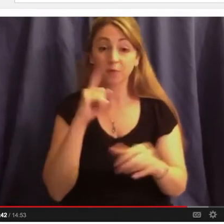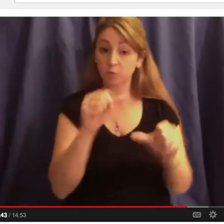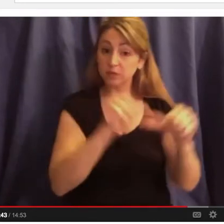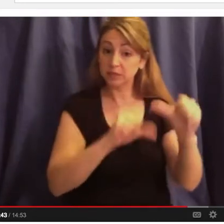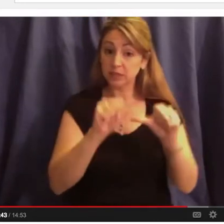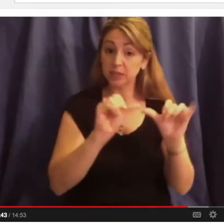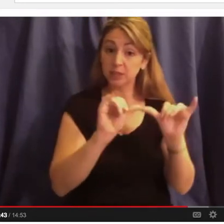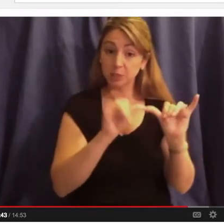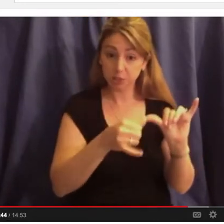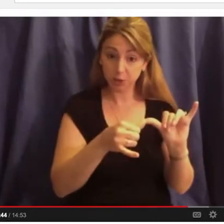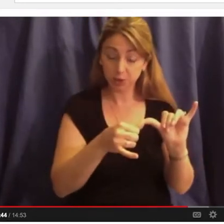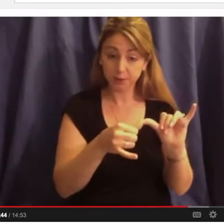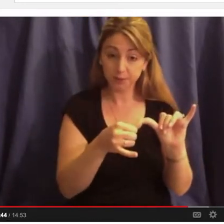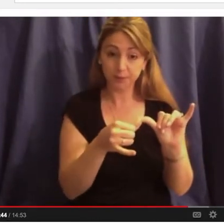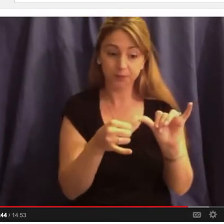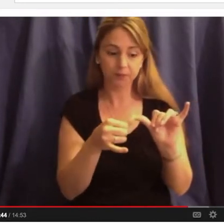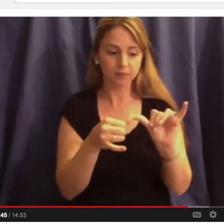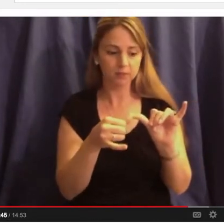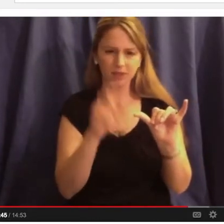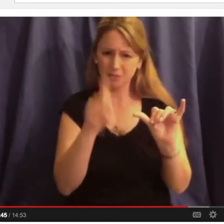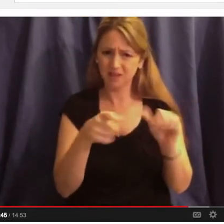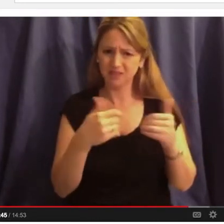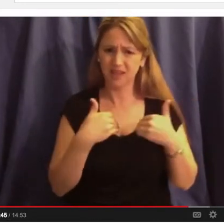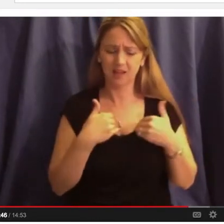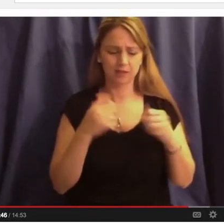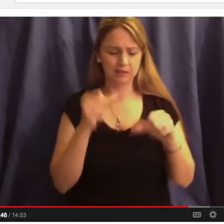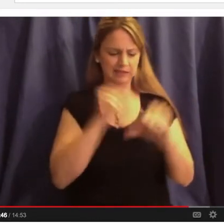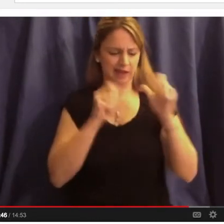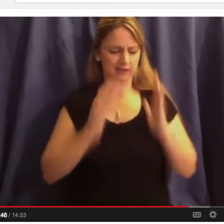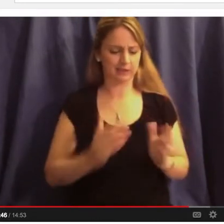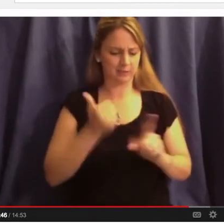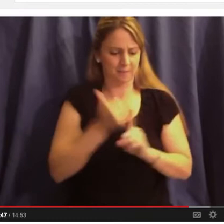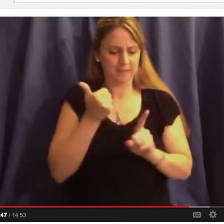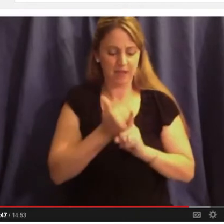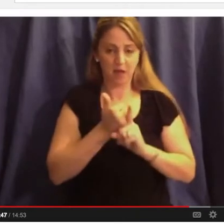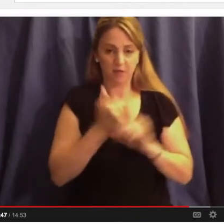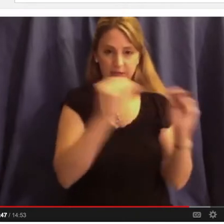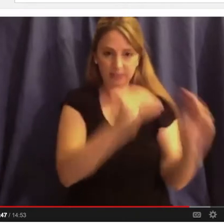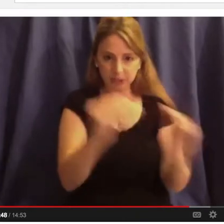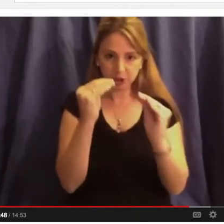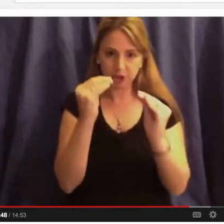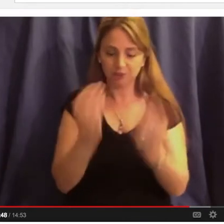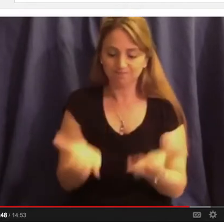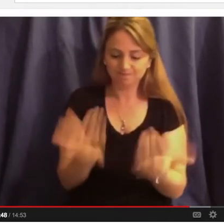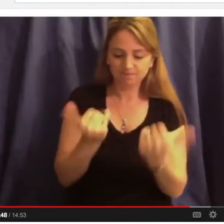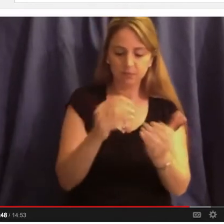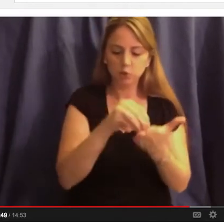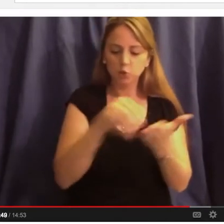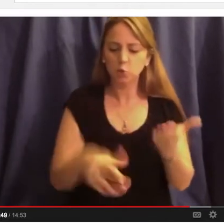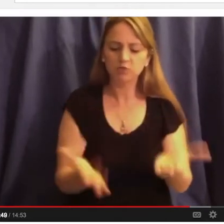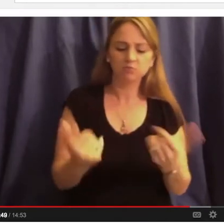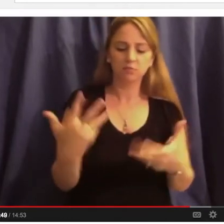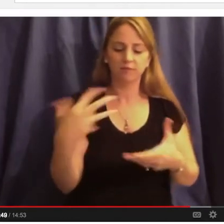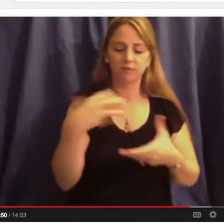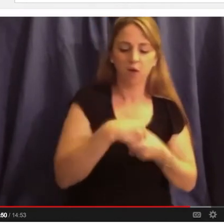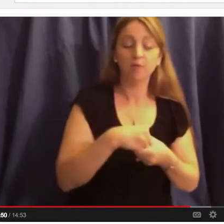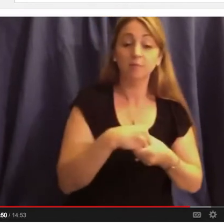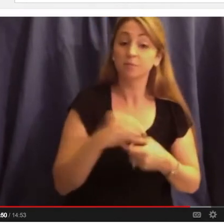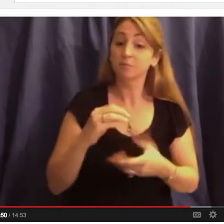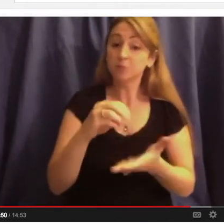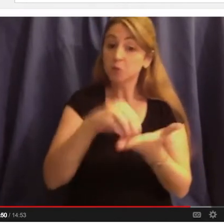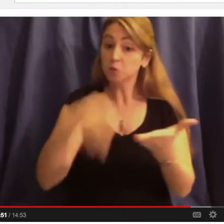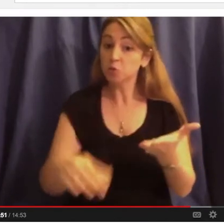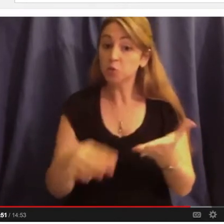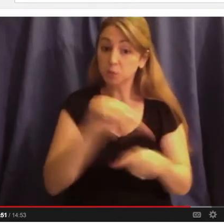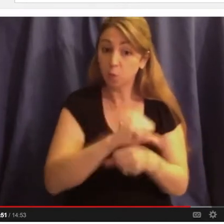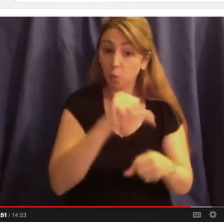engineering, as in art, for example, you need scientists to pull the students into the work. And so our students are working in labs regularly. And